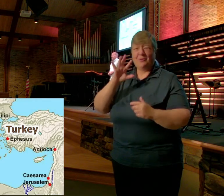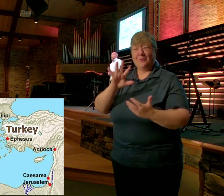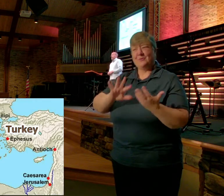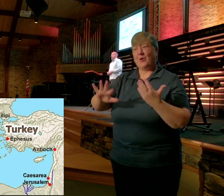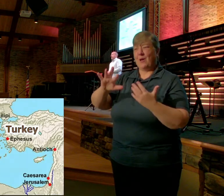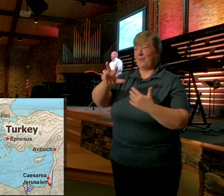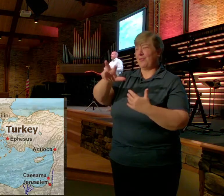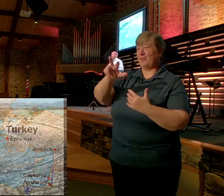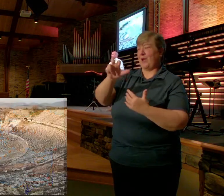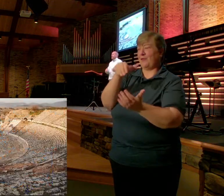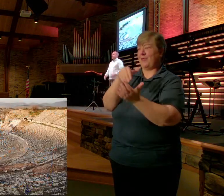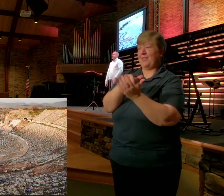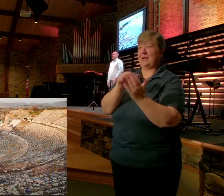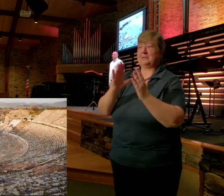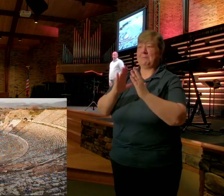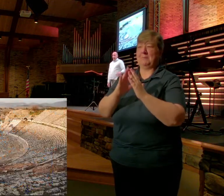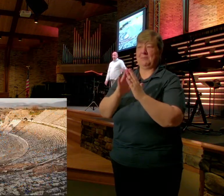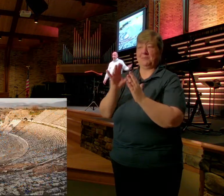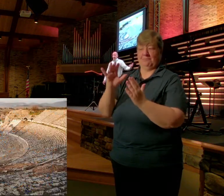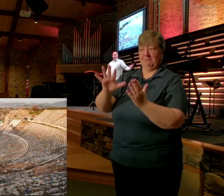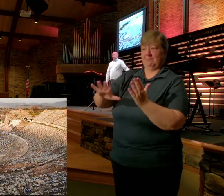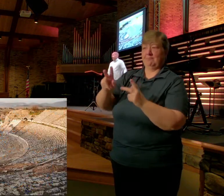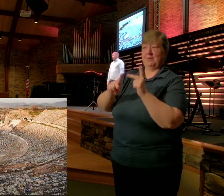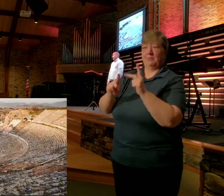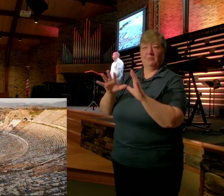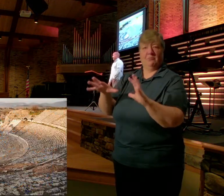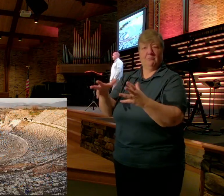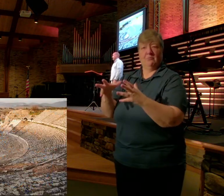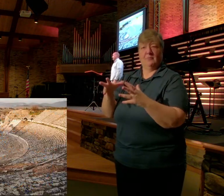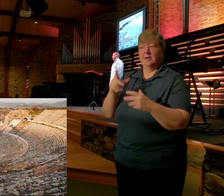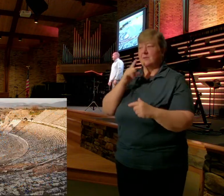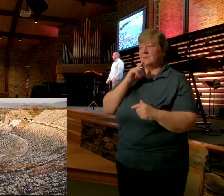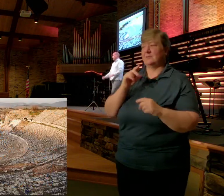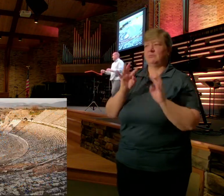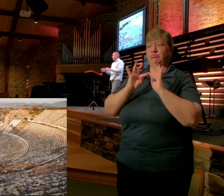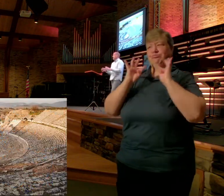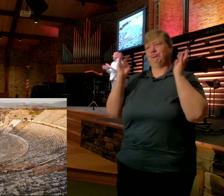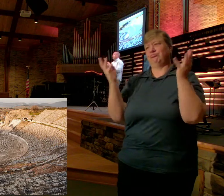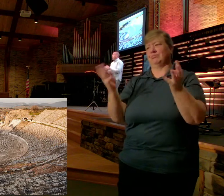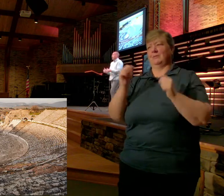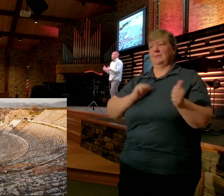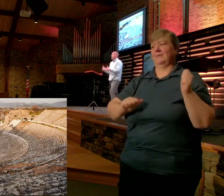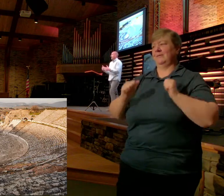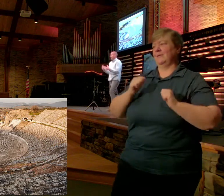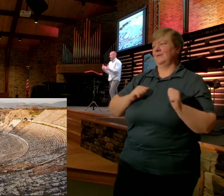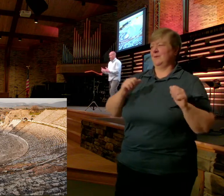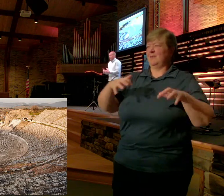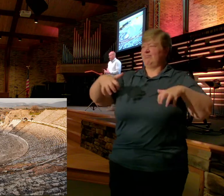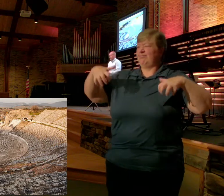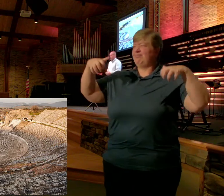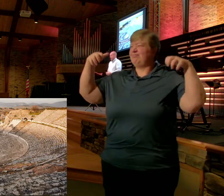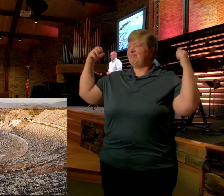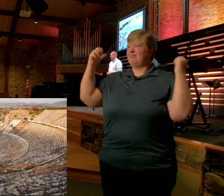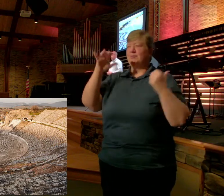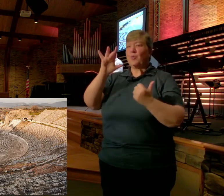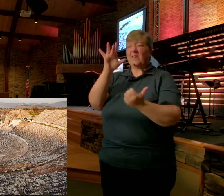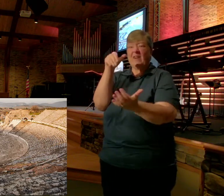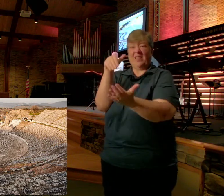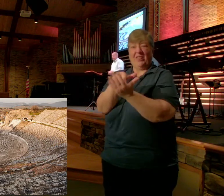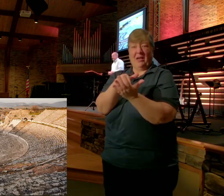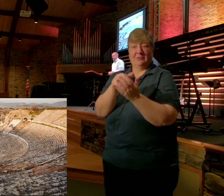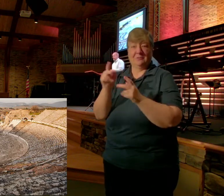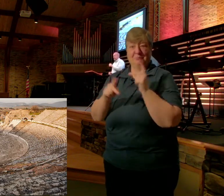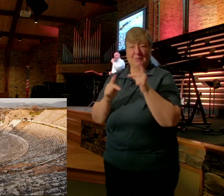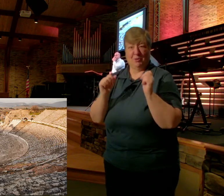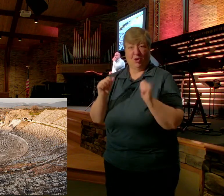You're to see a picture of the amphitheater In Ephesus It could seat 25,000 people